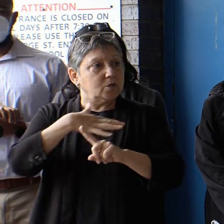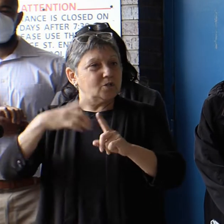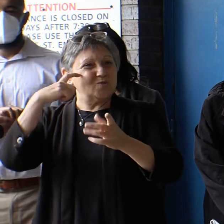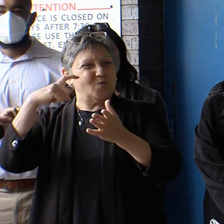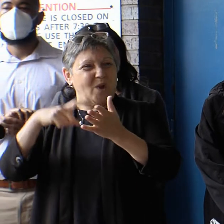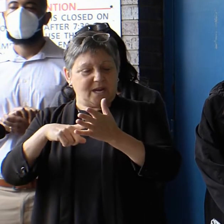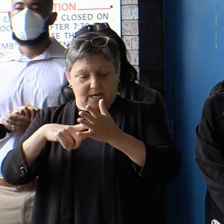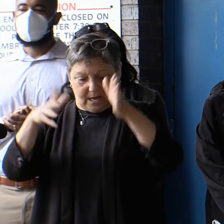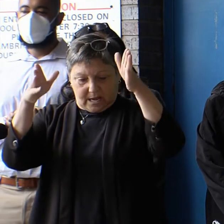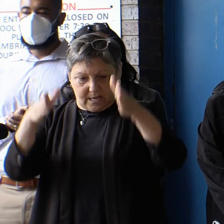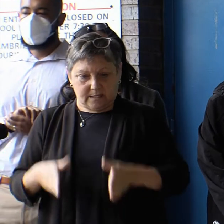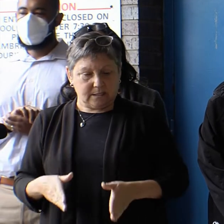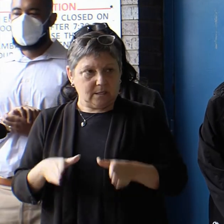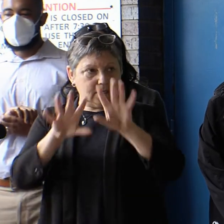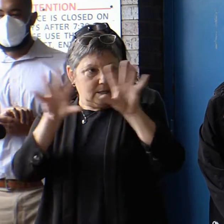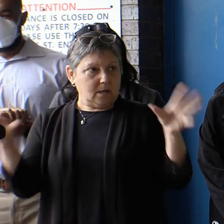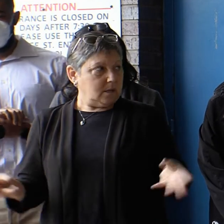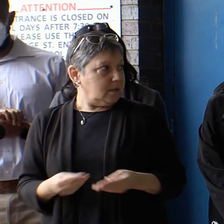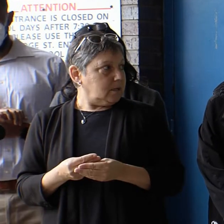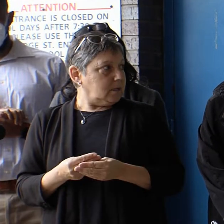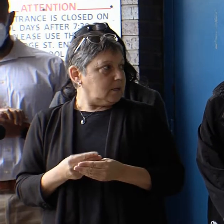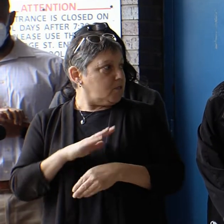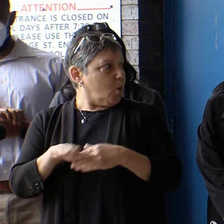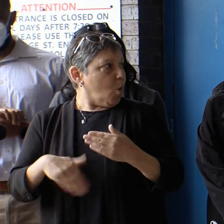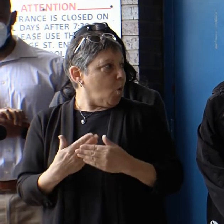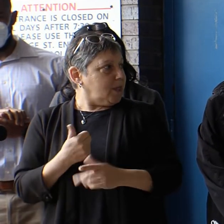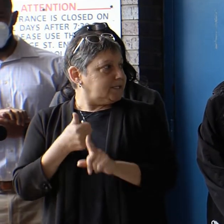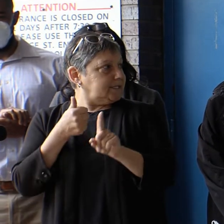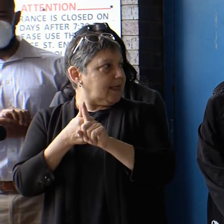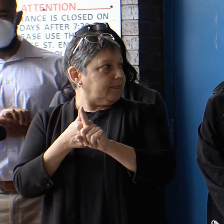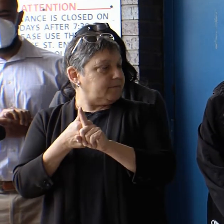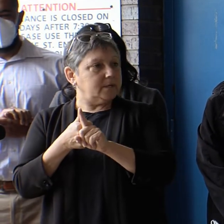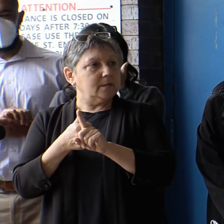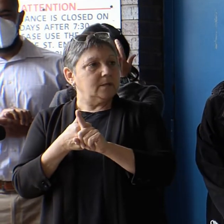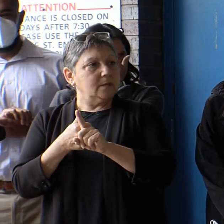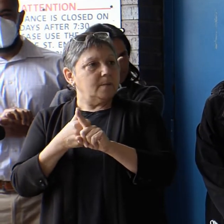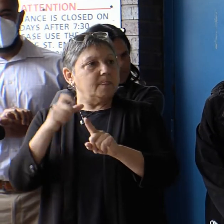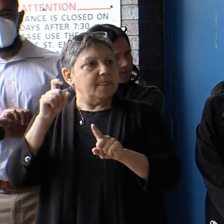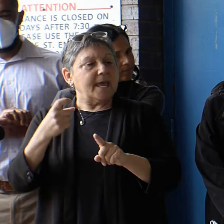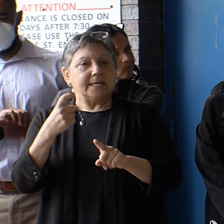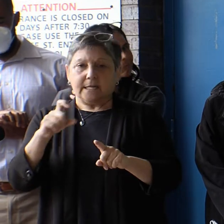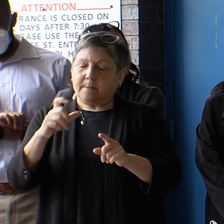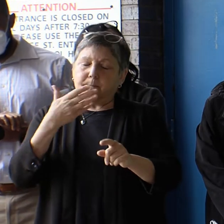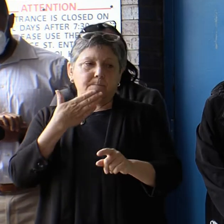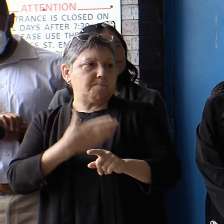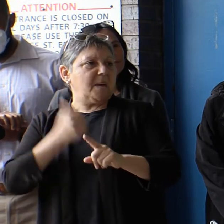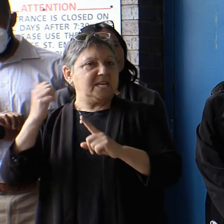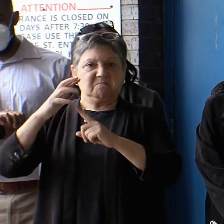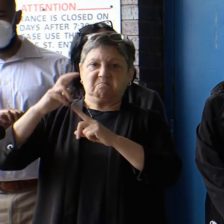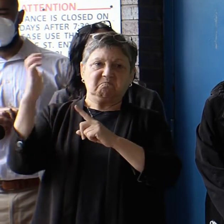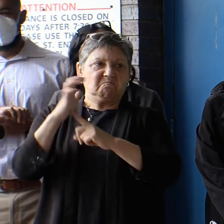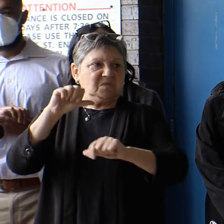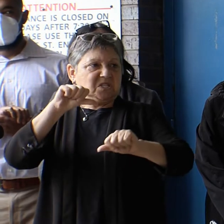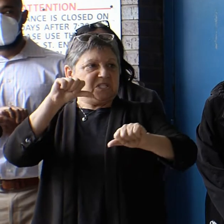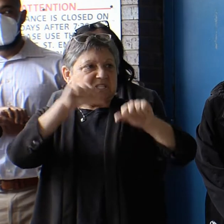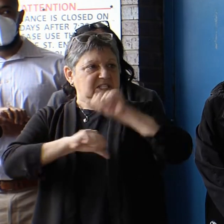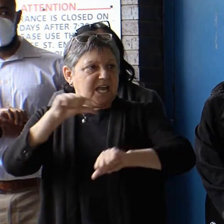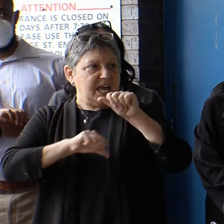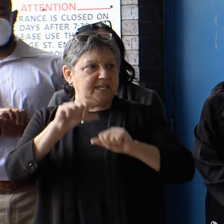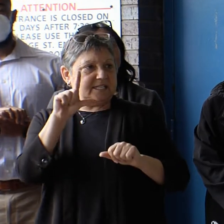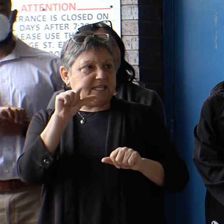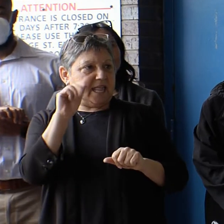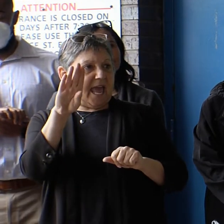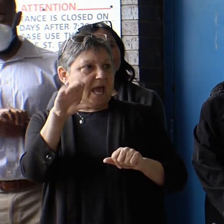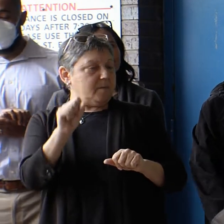Our children deserve state-of-the-art science labs, acoustically designed